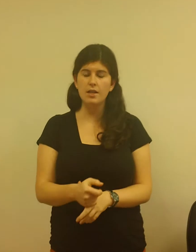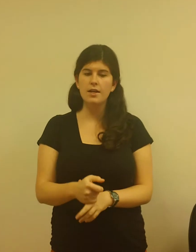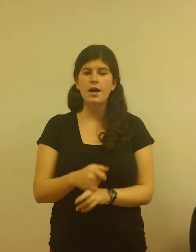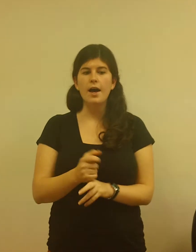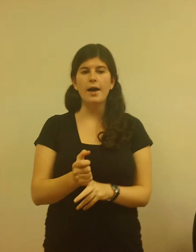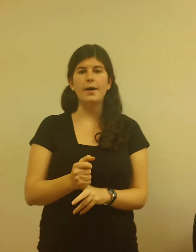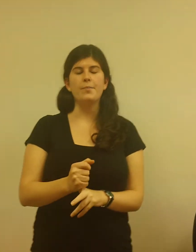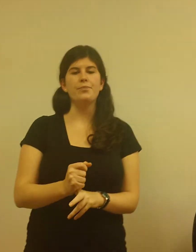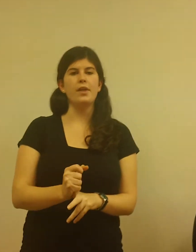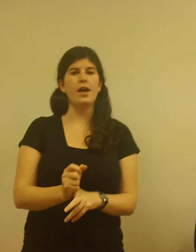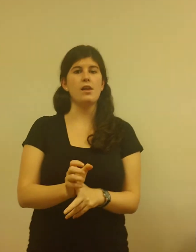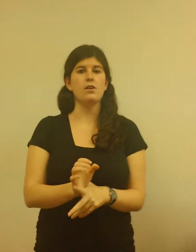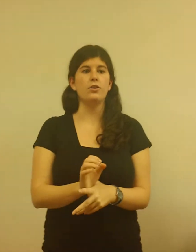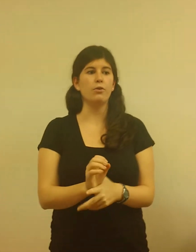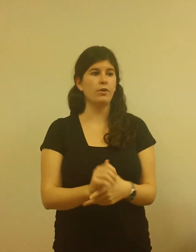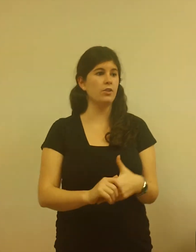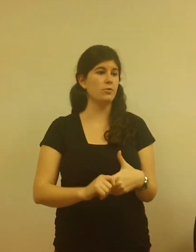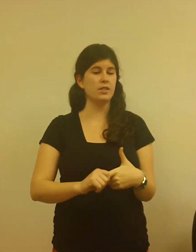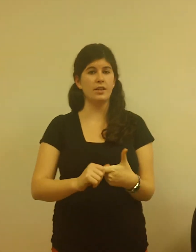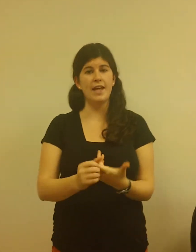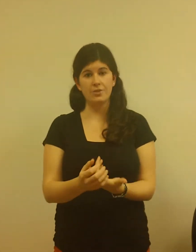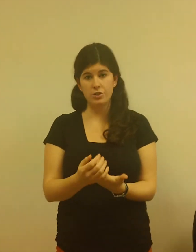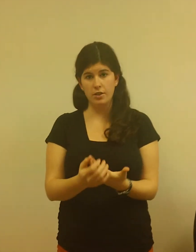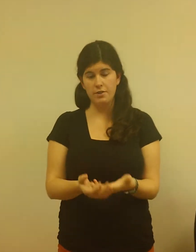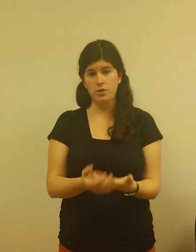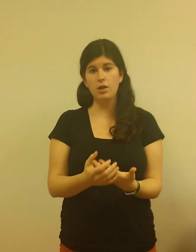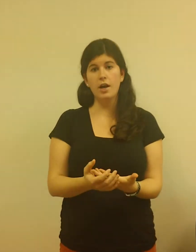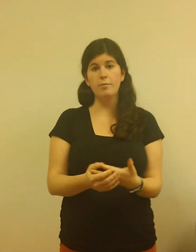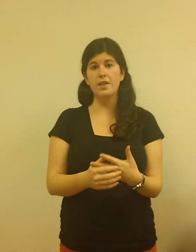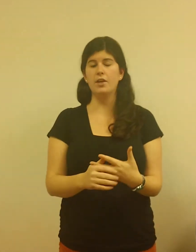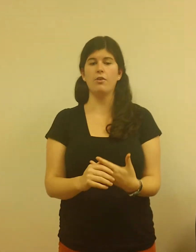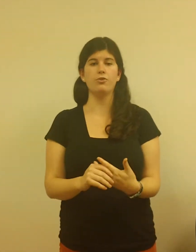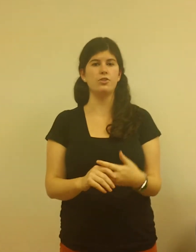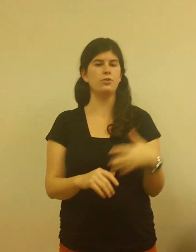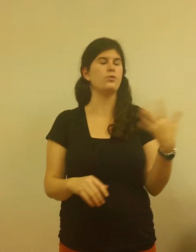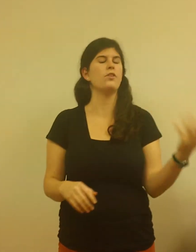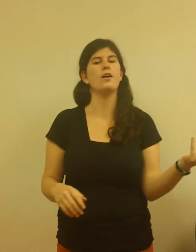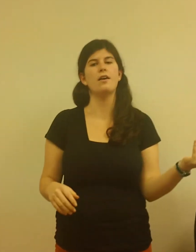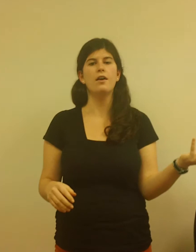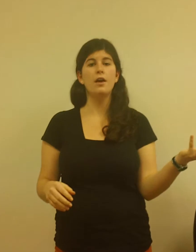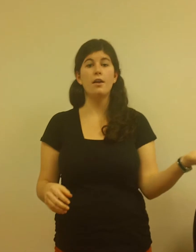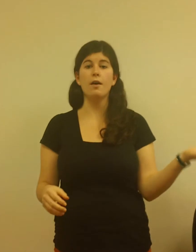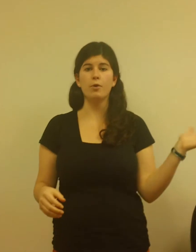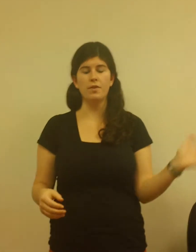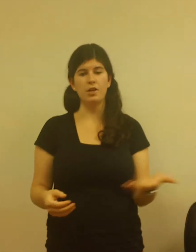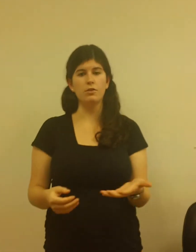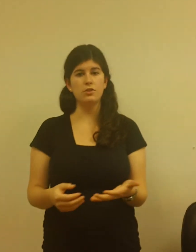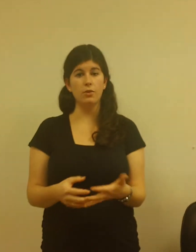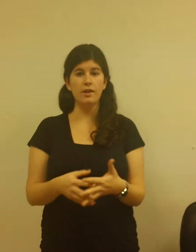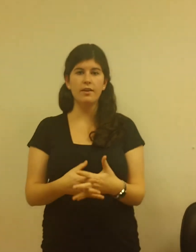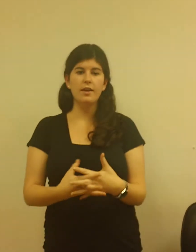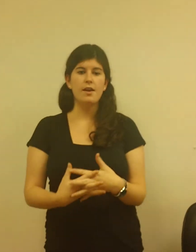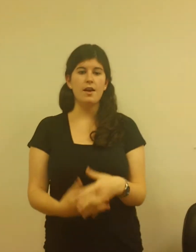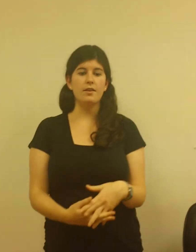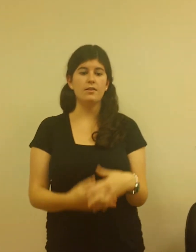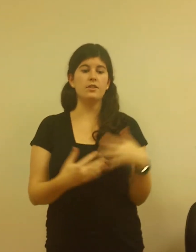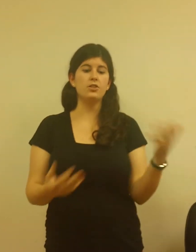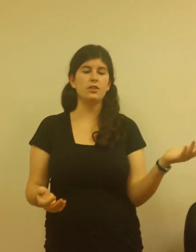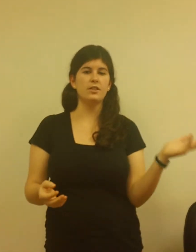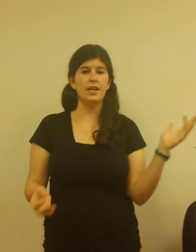and, you know, consumers can attach it to a physical card but they can also just use their number when they go into stores. And additionally, the